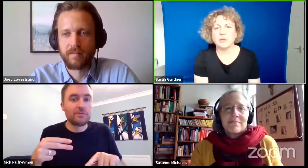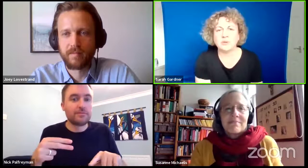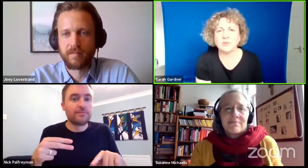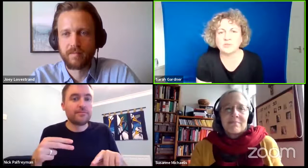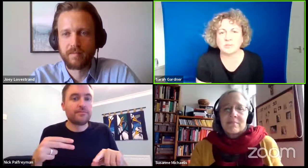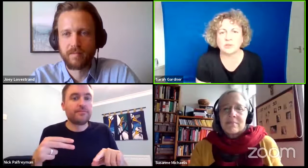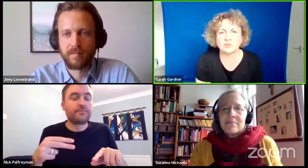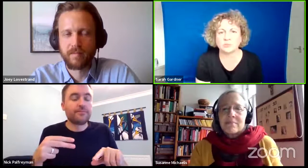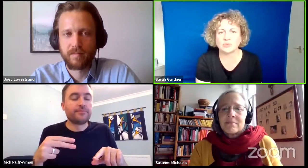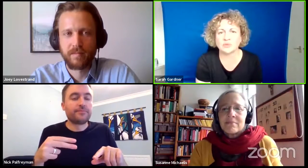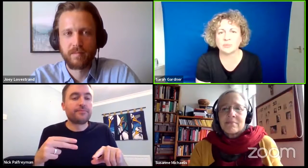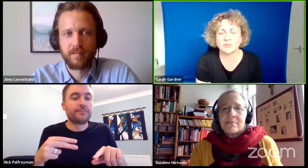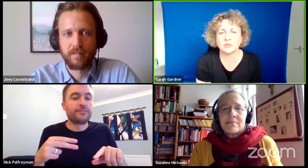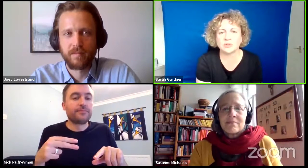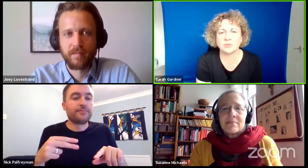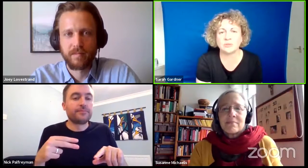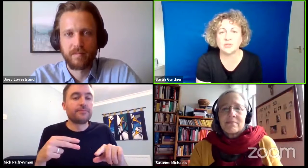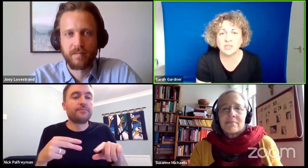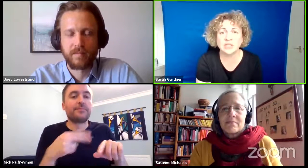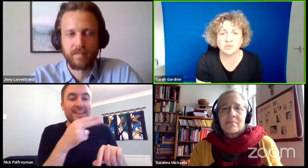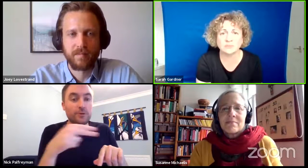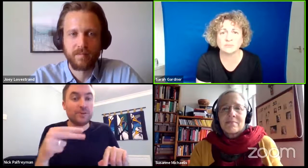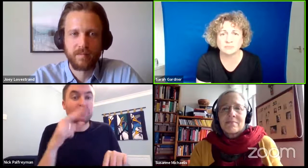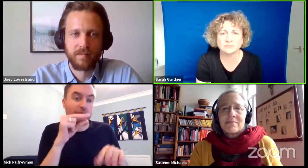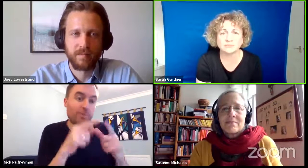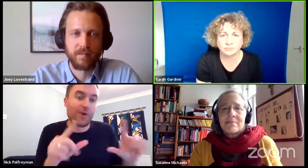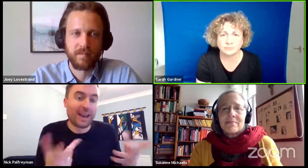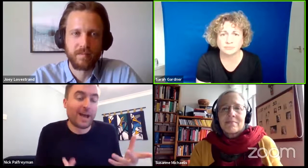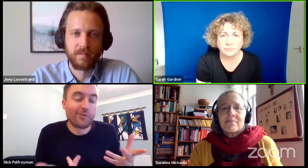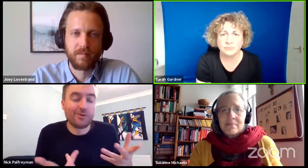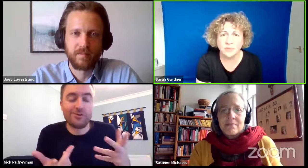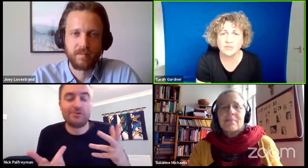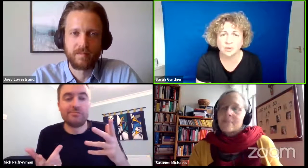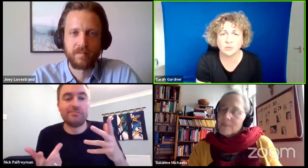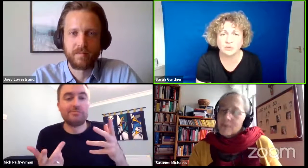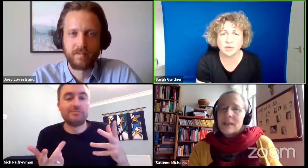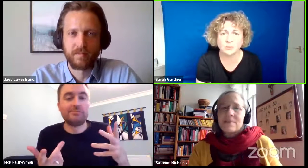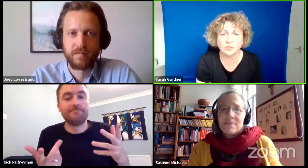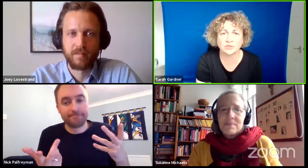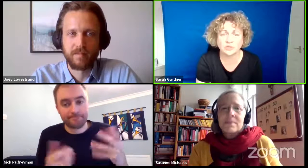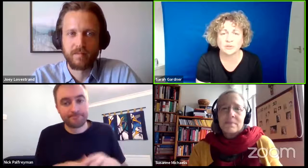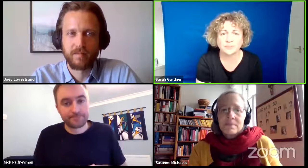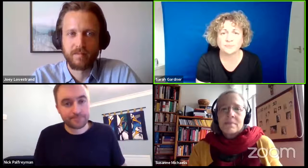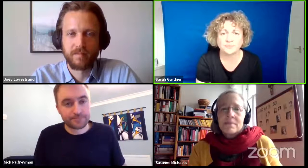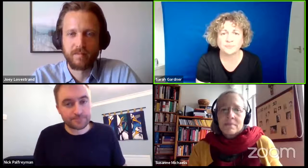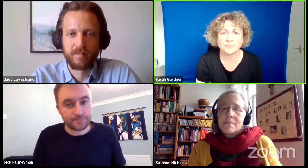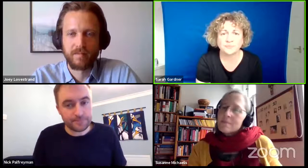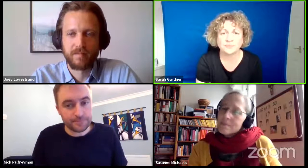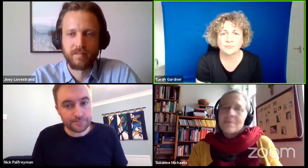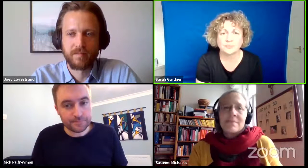They might be using something that's more similar to Indonesian spoken language.